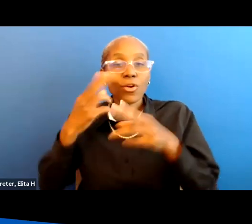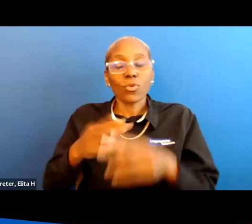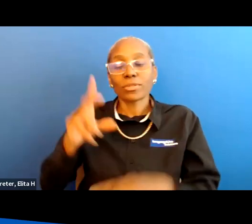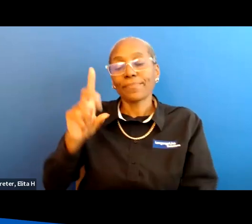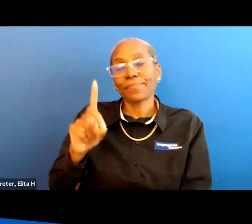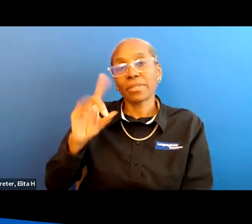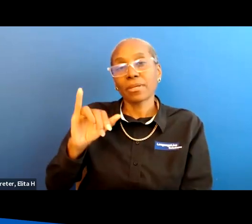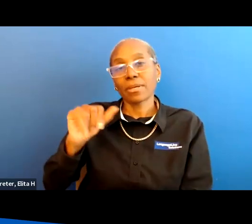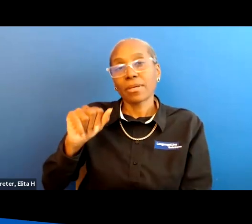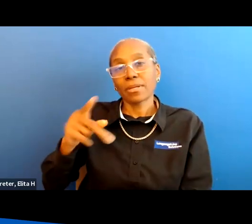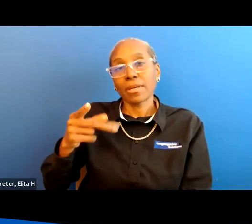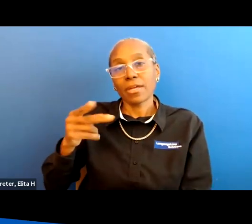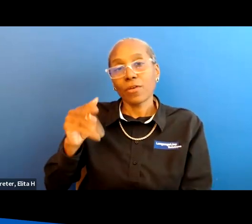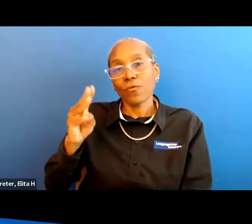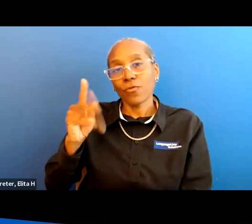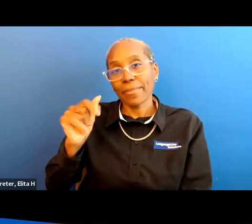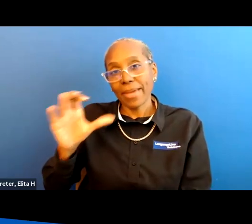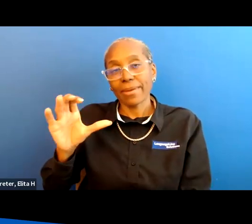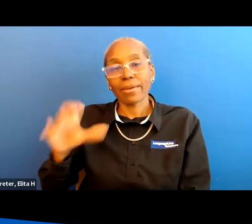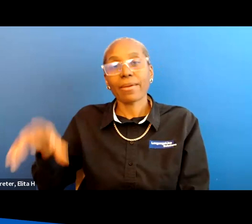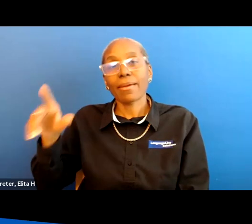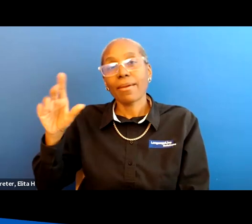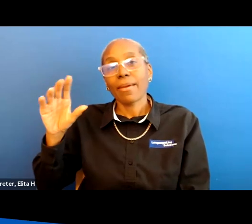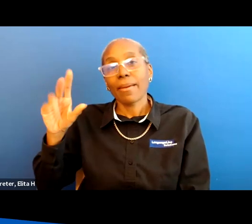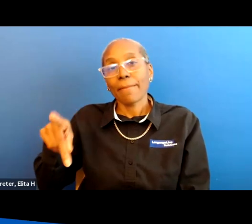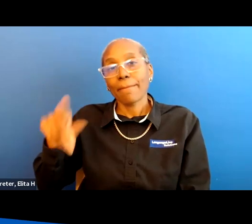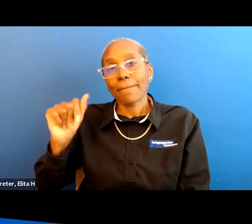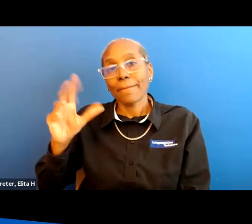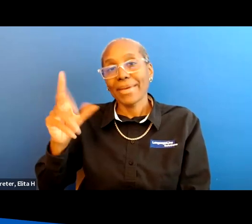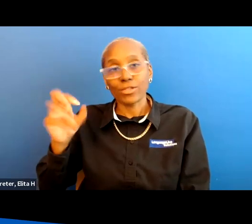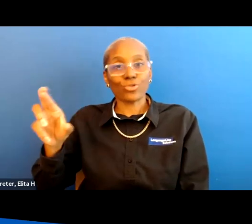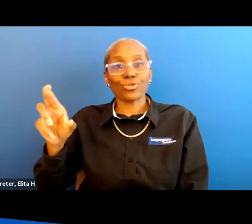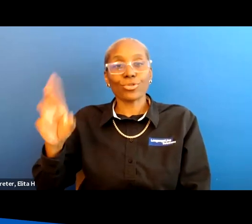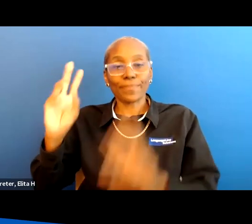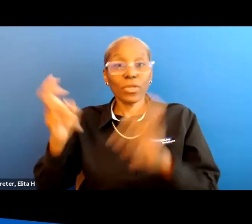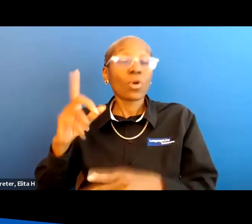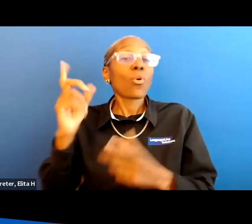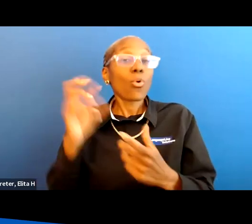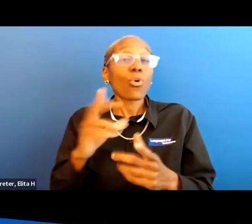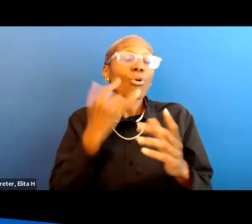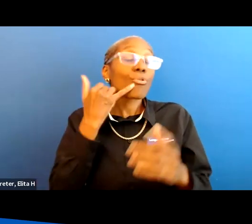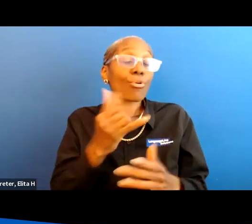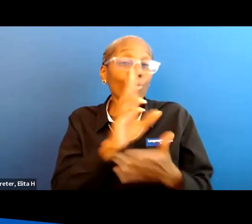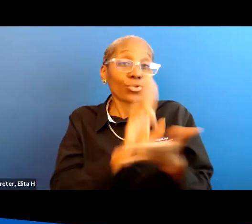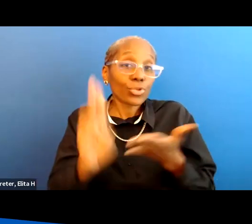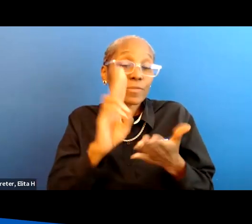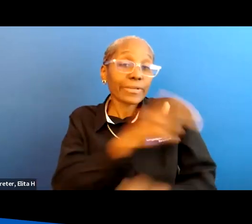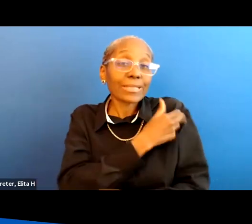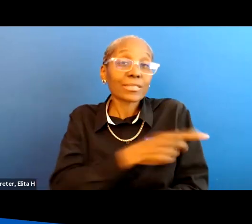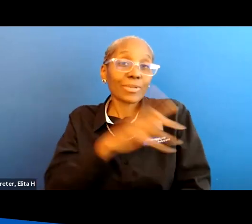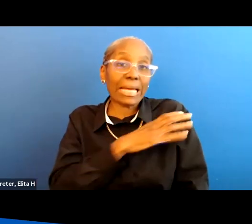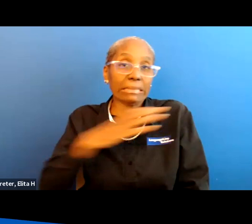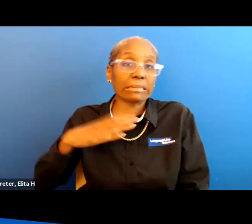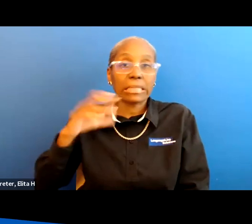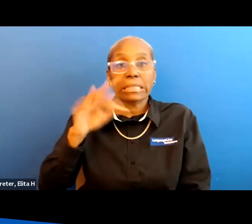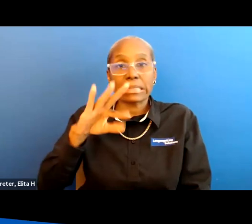or you can call the university hospitals at the cleveland medical center and ask for information it